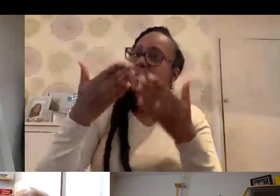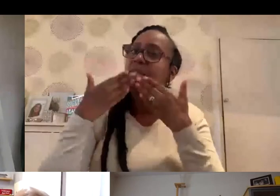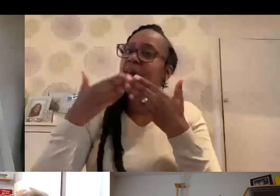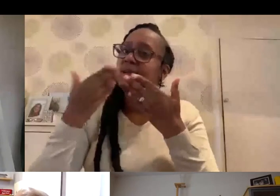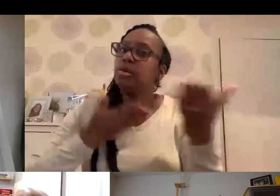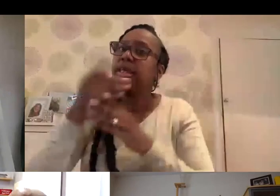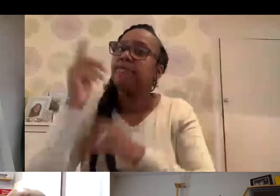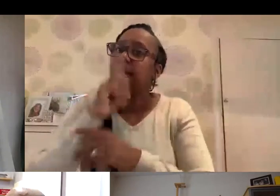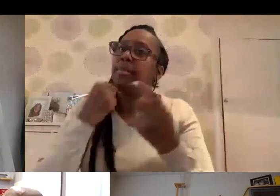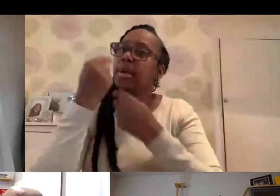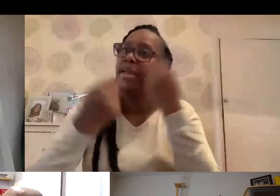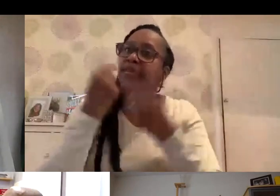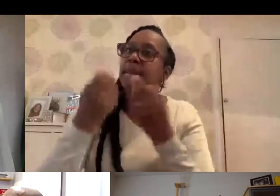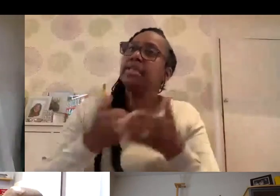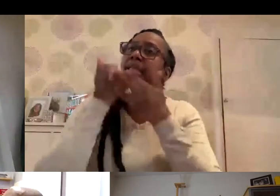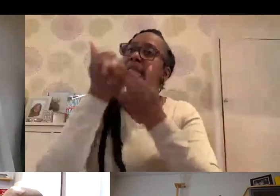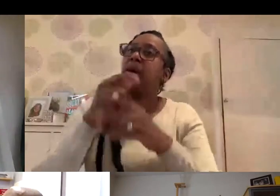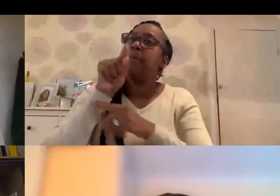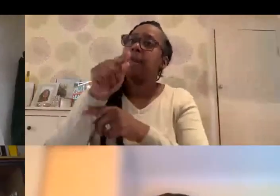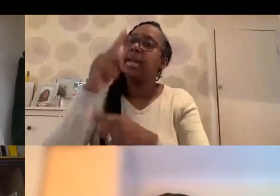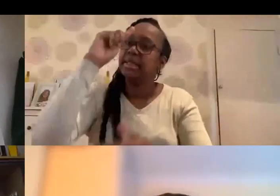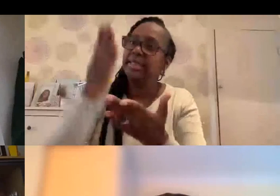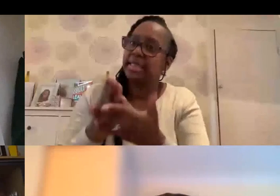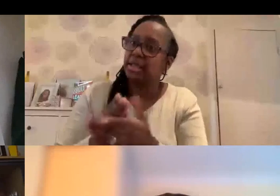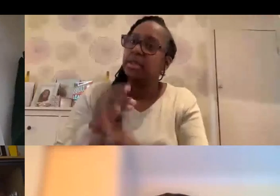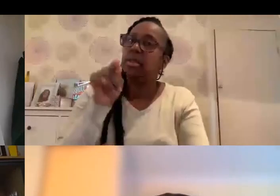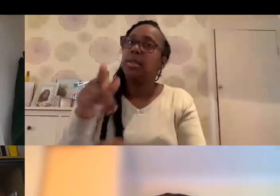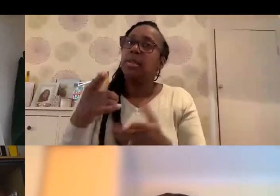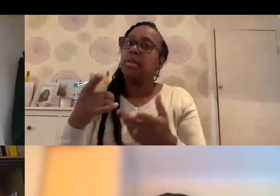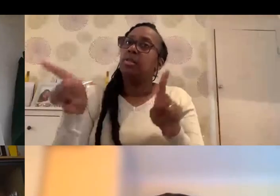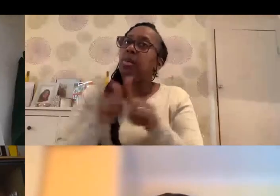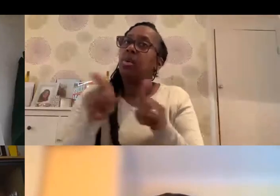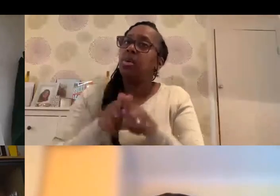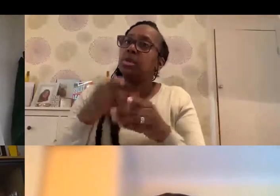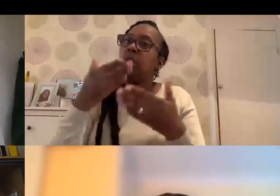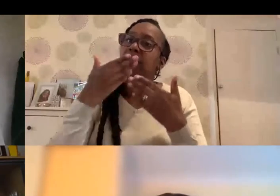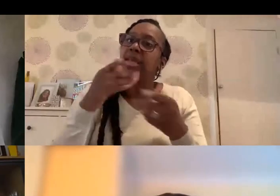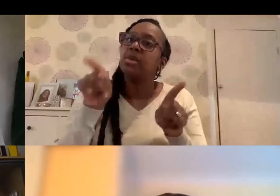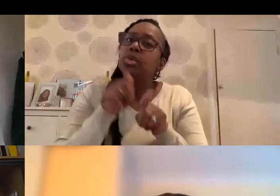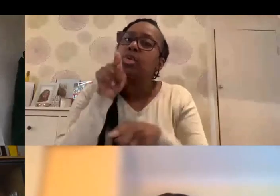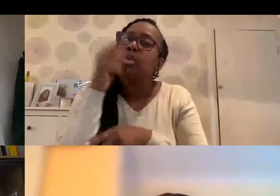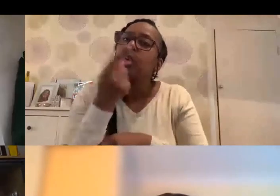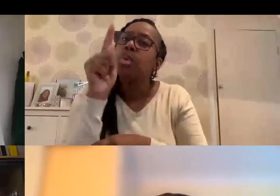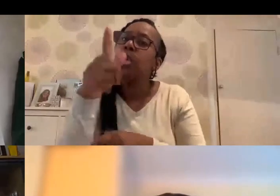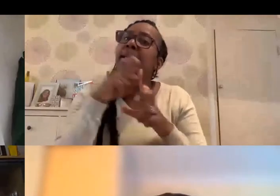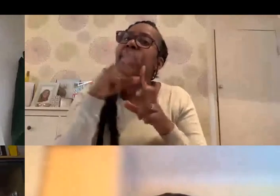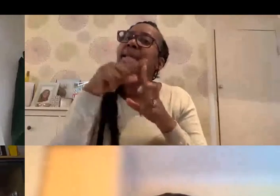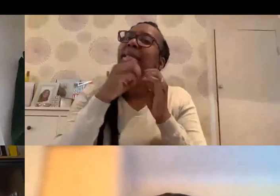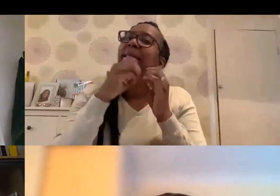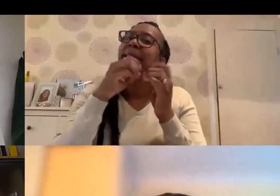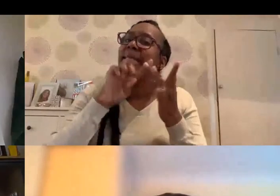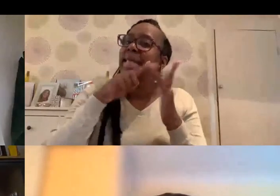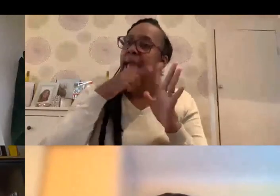giving people information to help make an informed decision. Um, and thank you to Debbie as always, um, for, um,